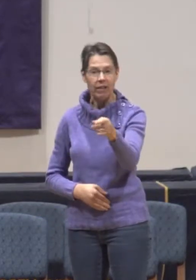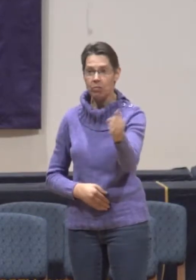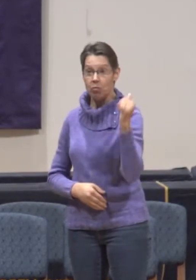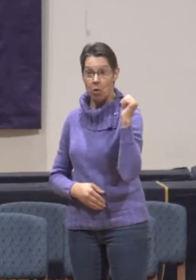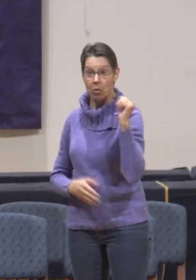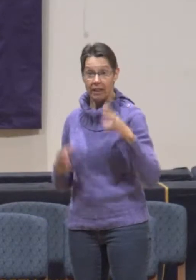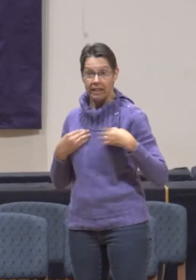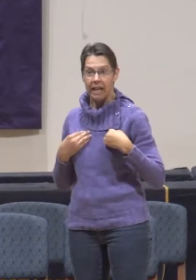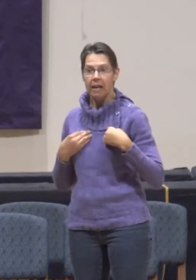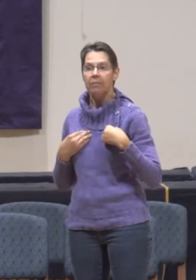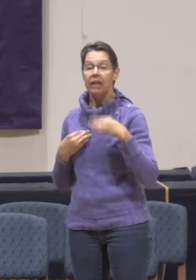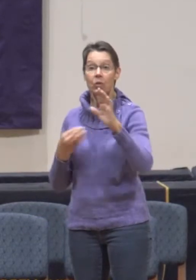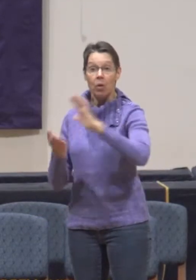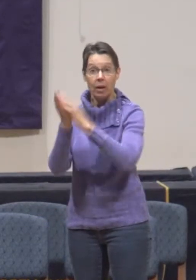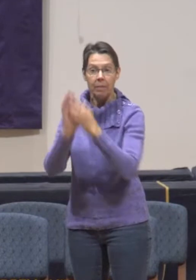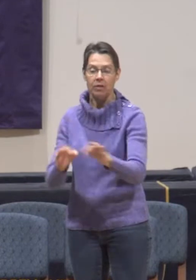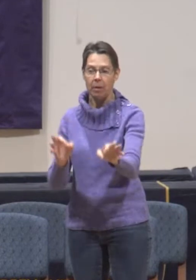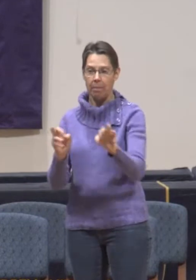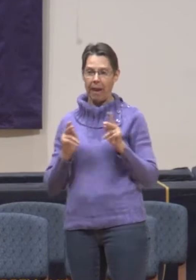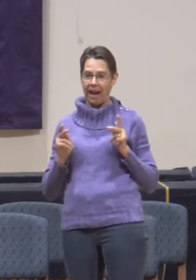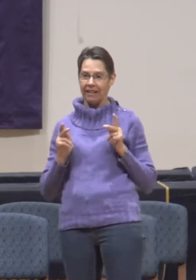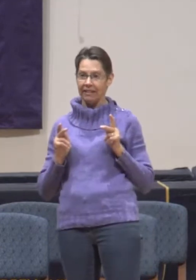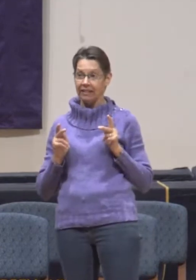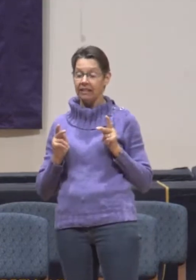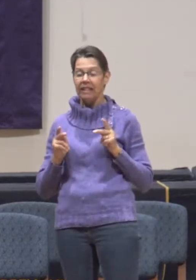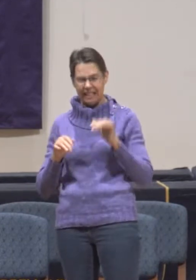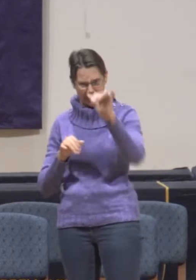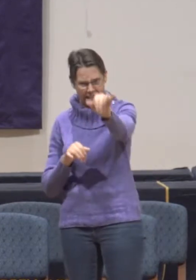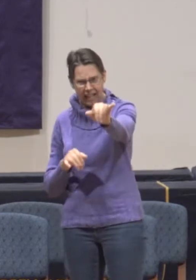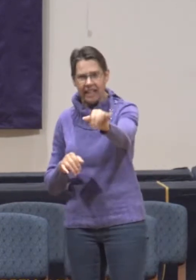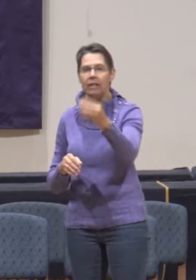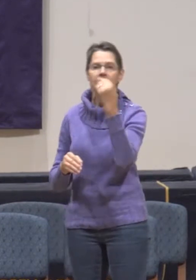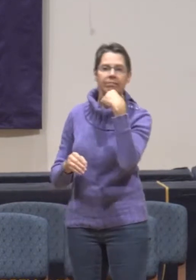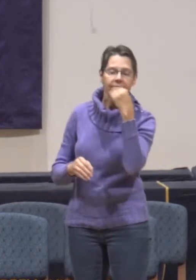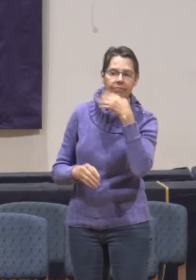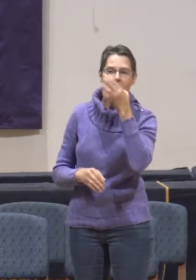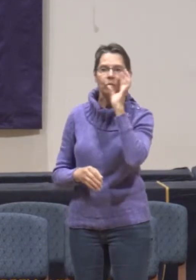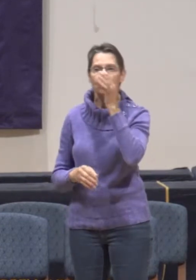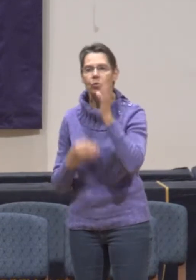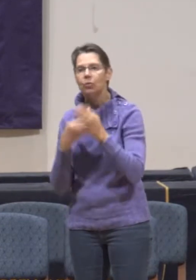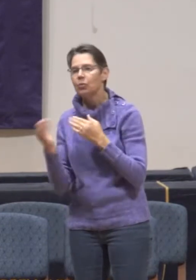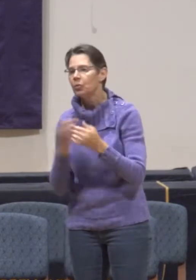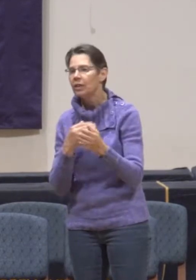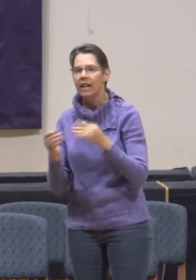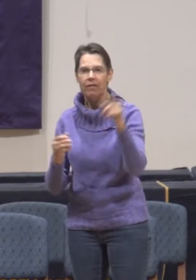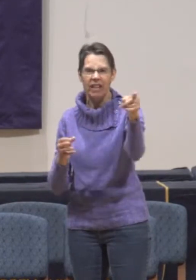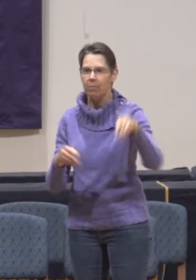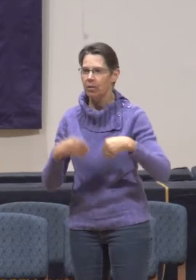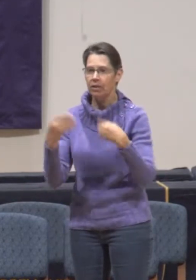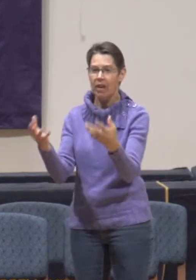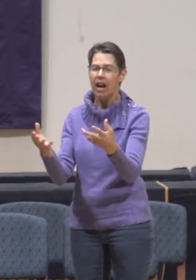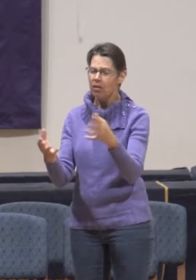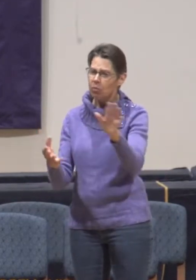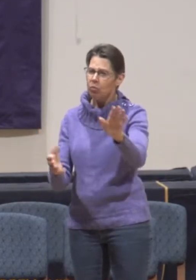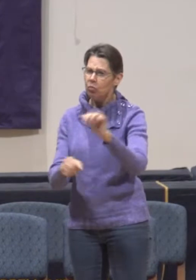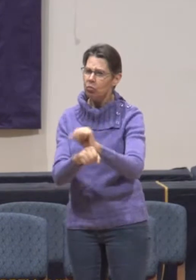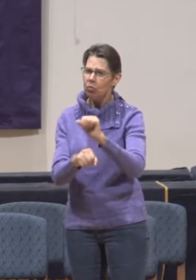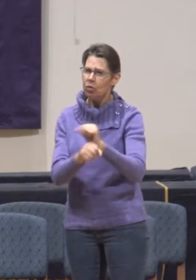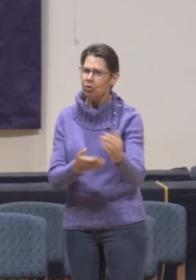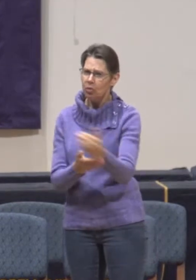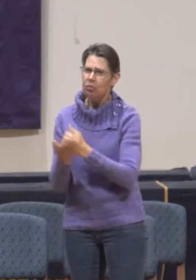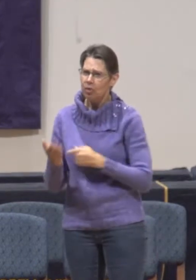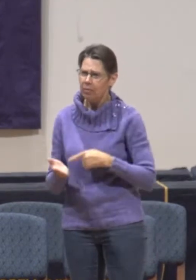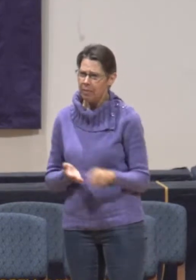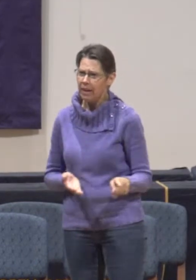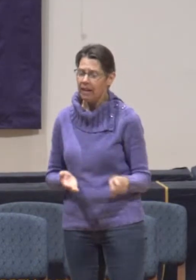you. Remain in the same house, eating and drinking whatever they provide, for laborers deserve to be paid. Do not move about from